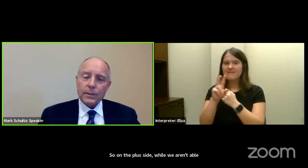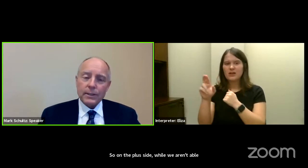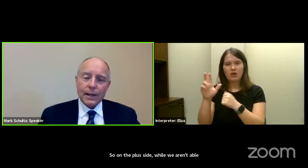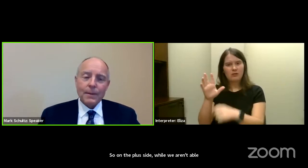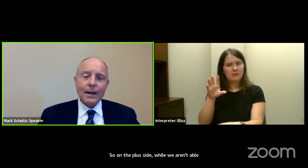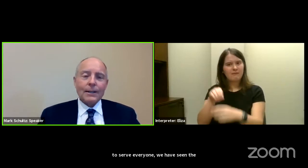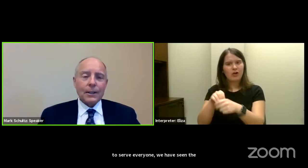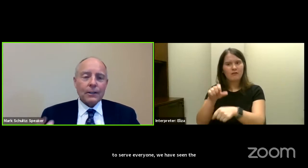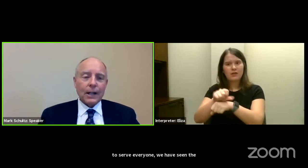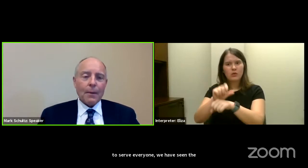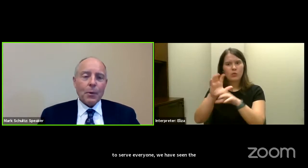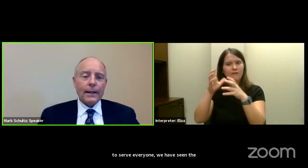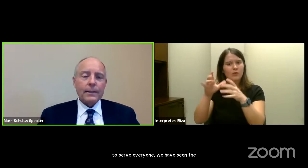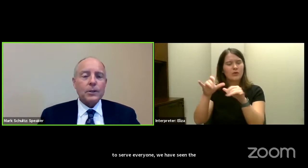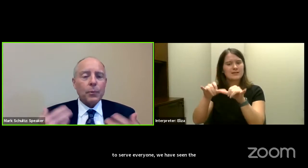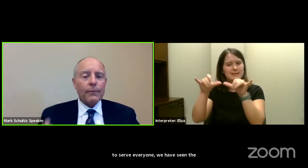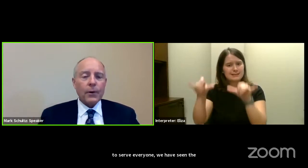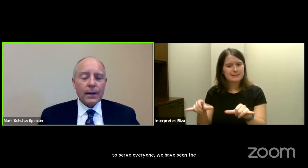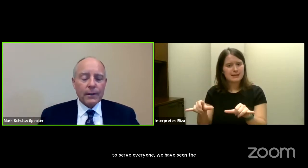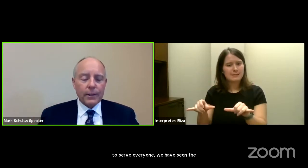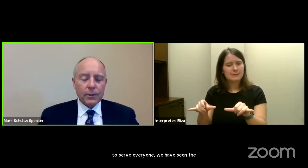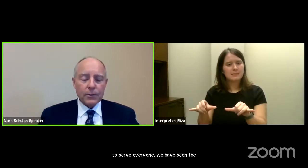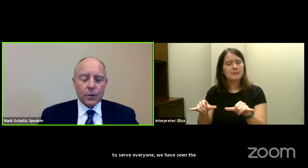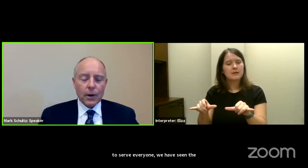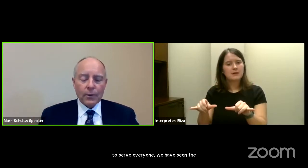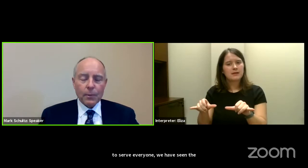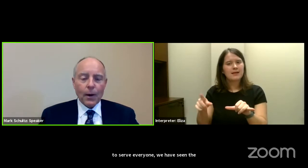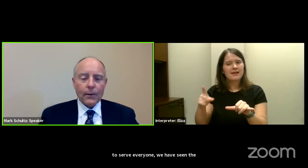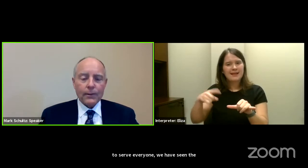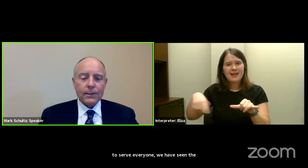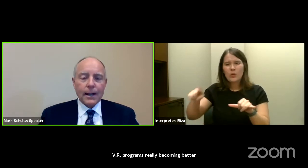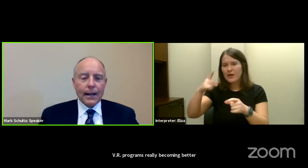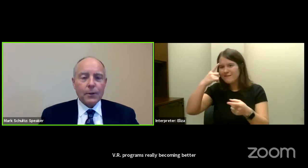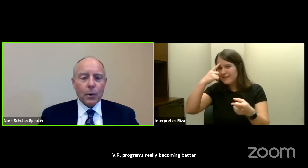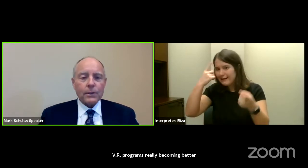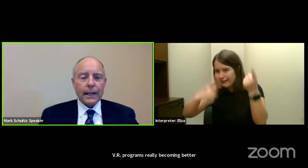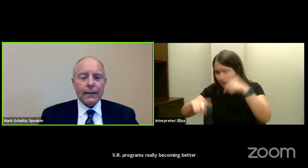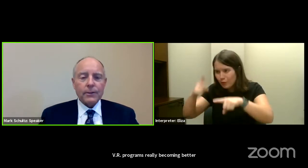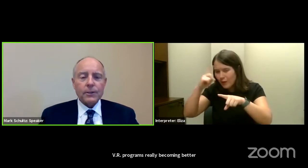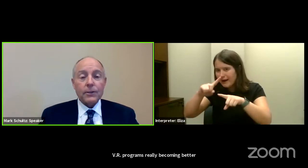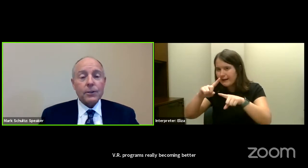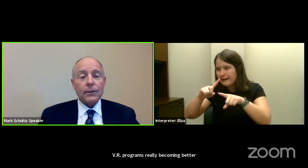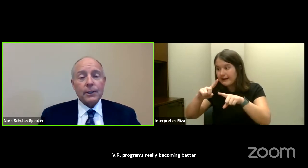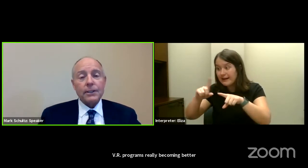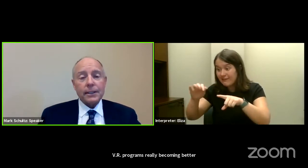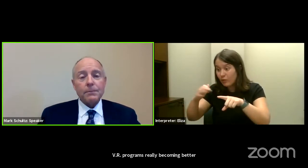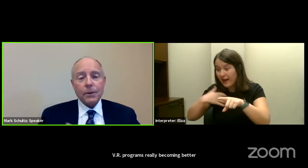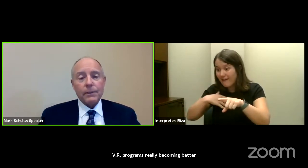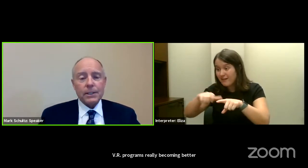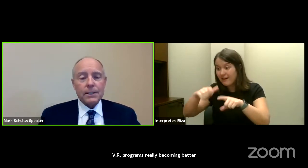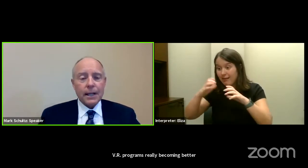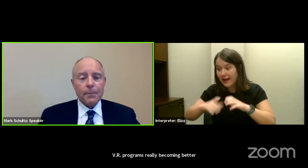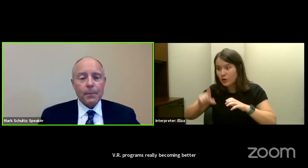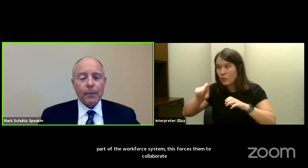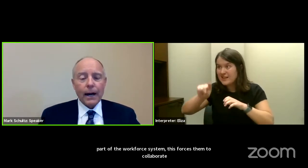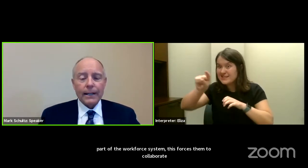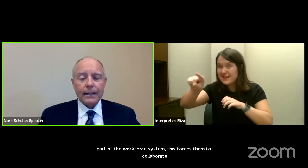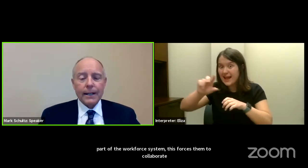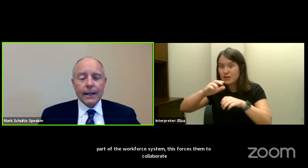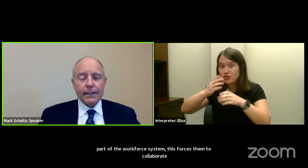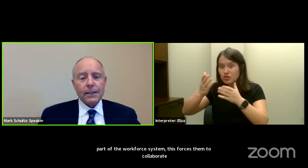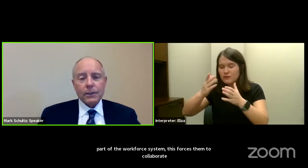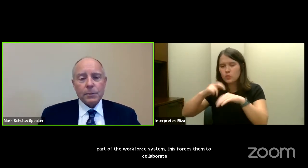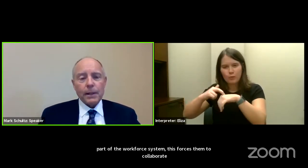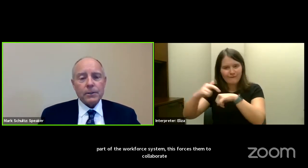forces them to collaborate and to refer individuals to our other partners and to work together to assure at least some services can be